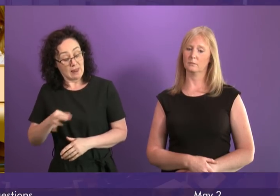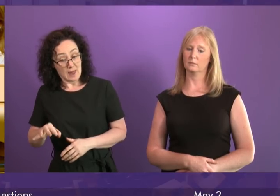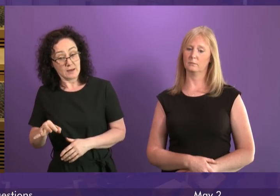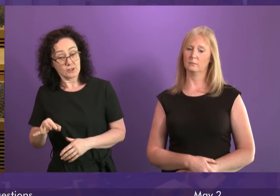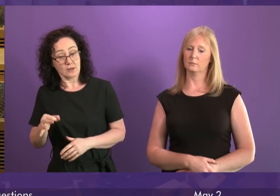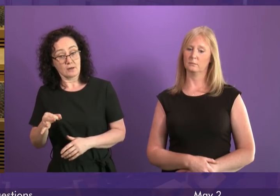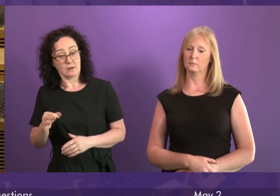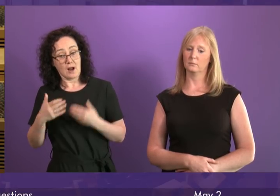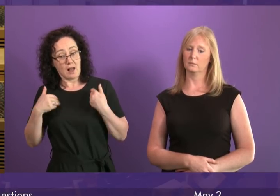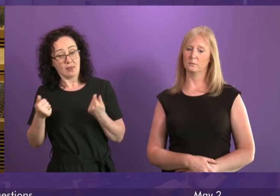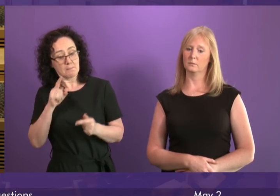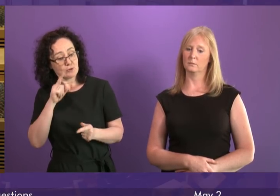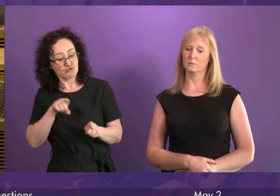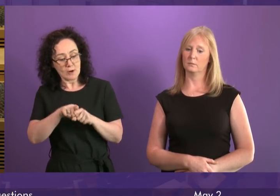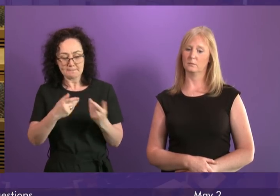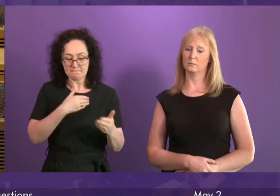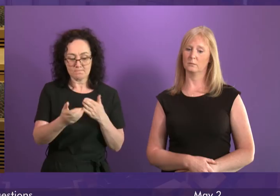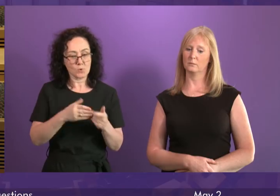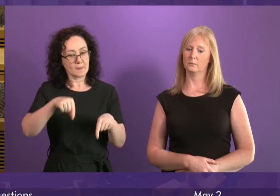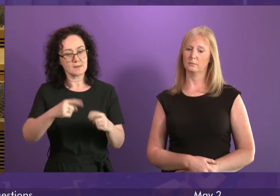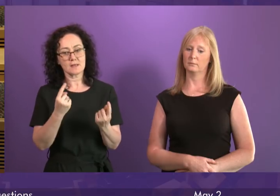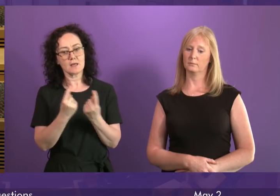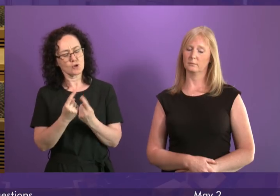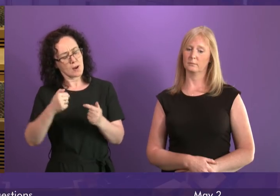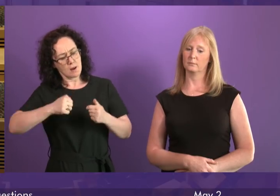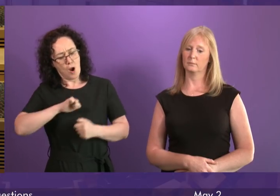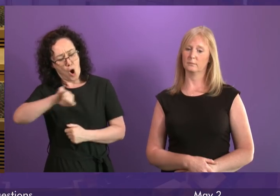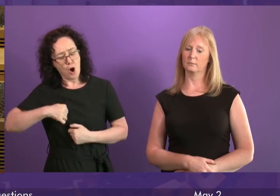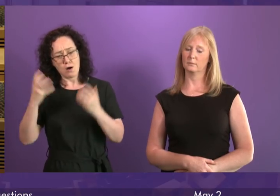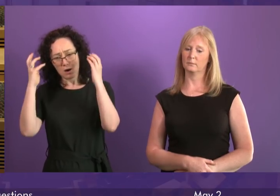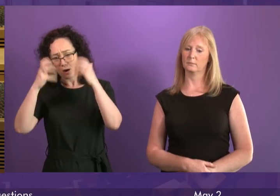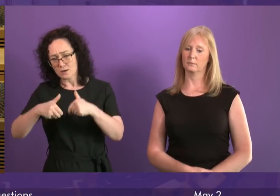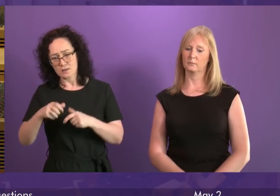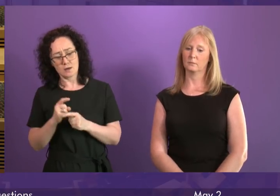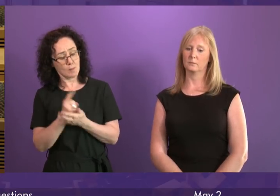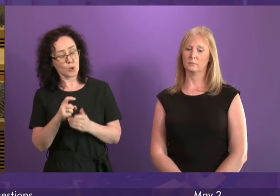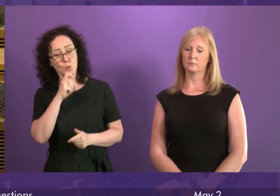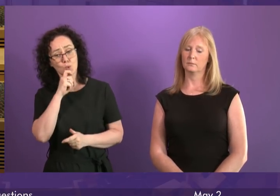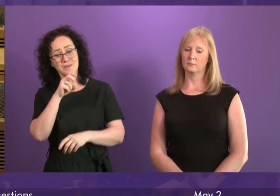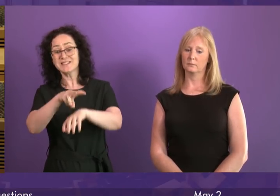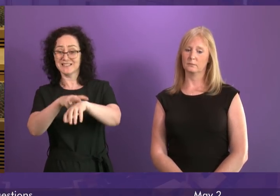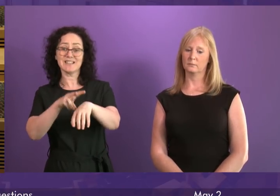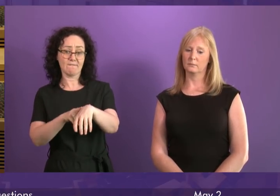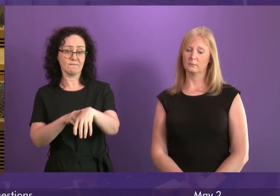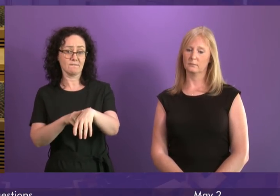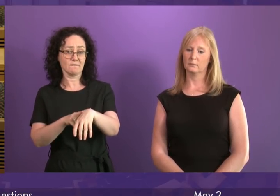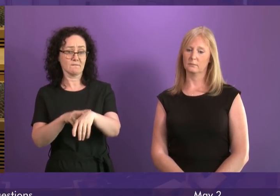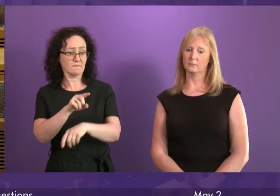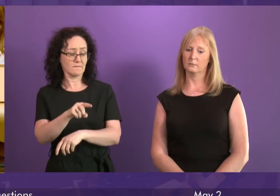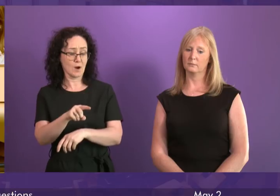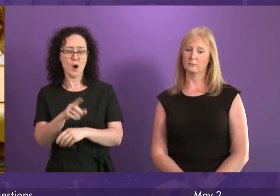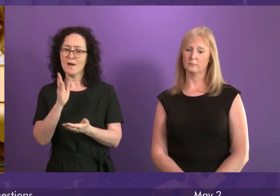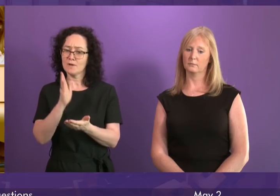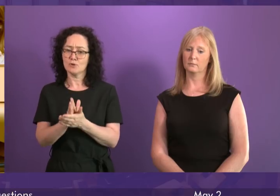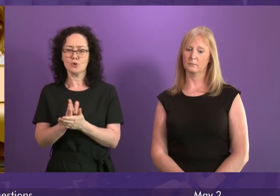issue. Our concern is for the staff involved who are valued members of the local healthcare team and it is vital to ensure that this doesn't impact